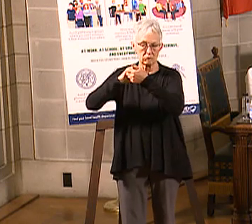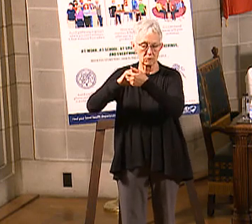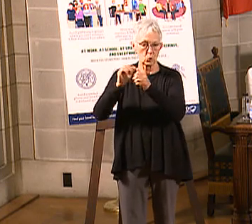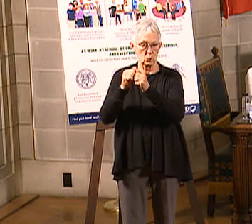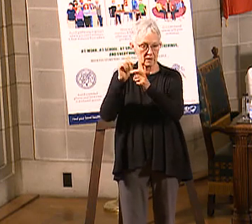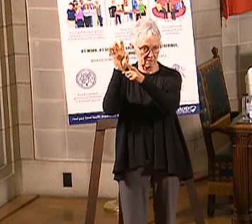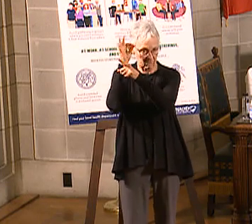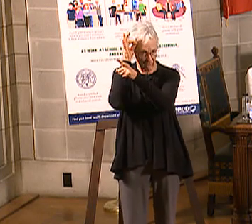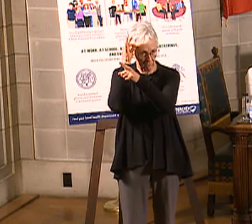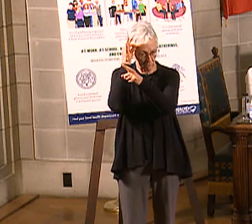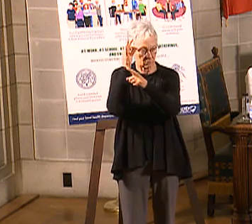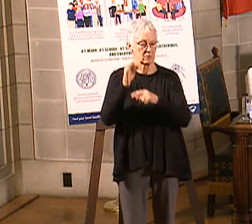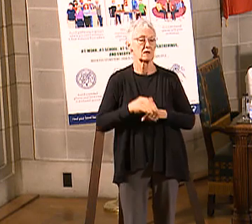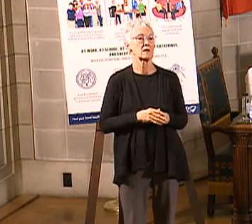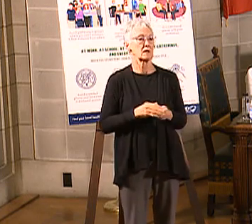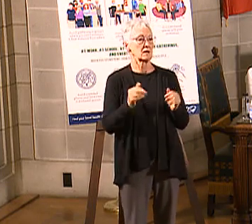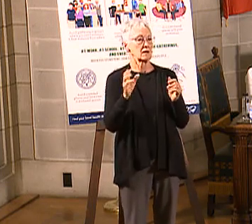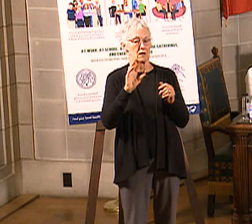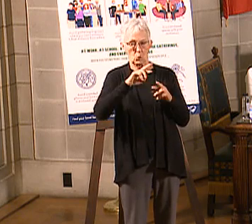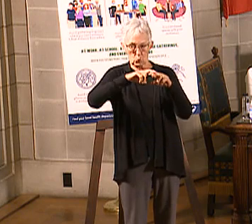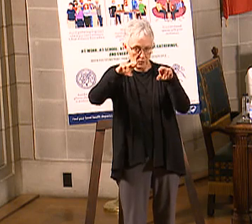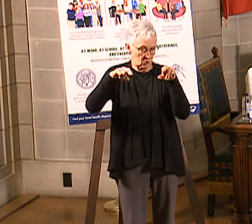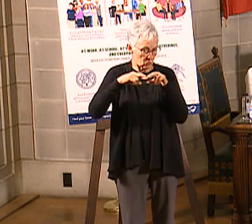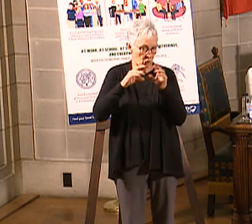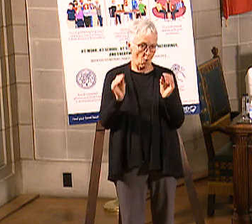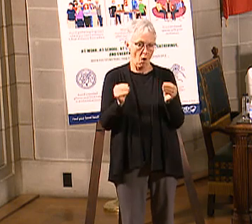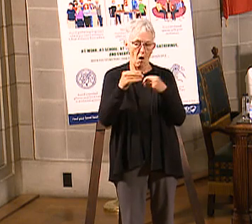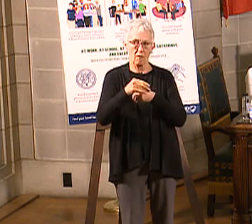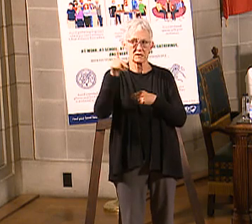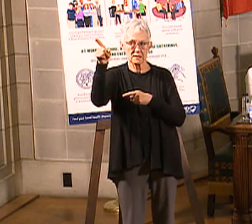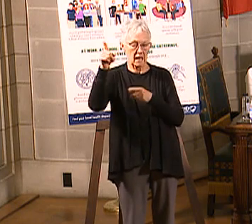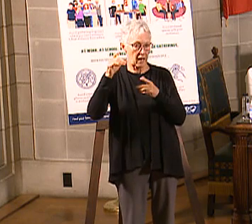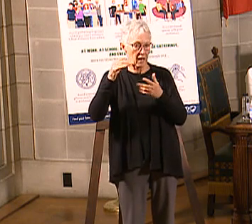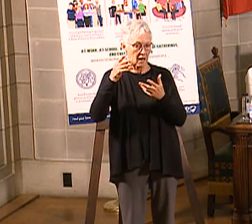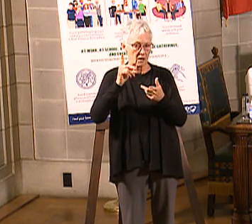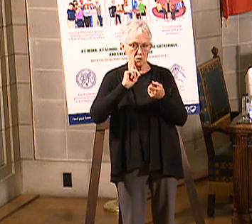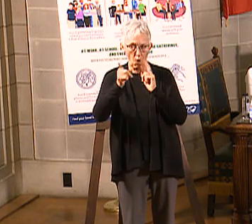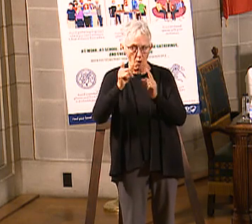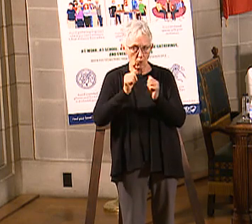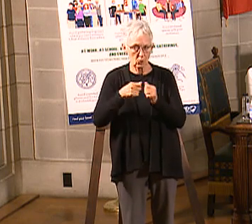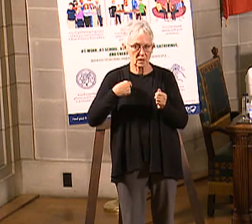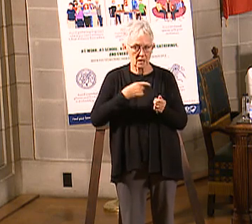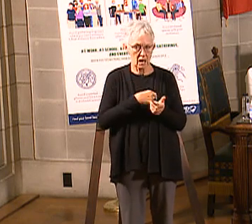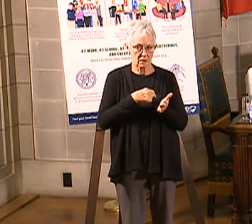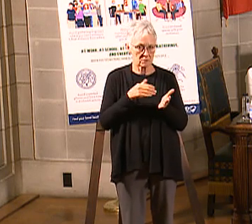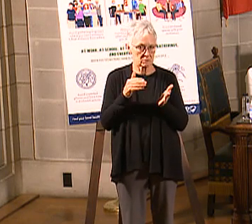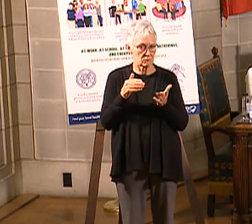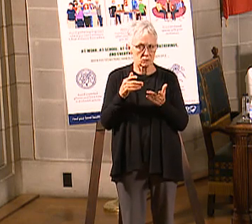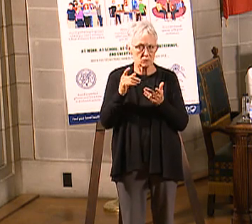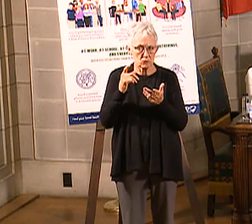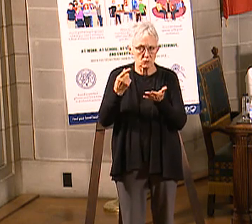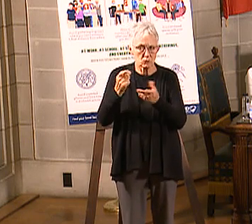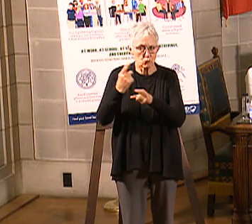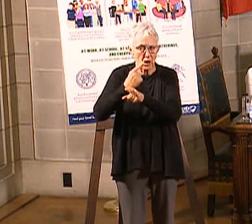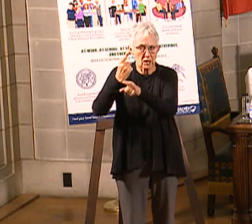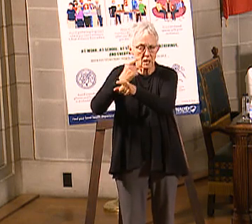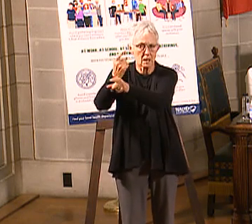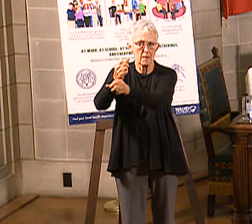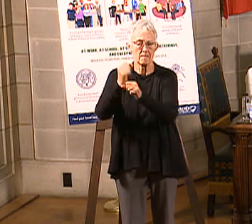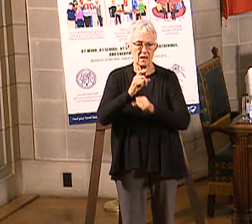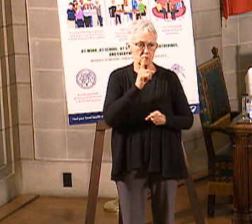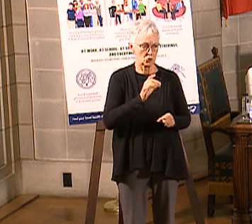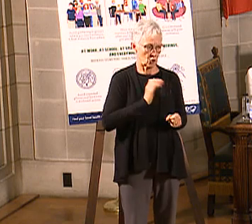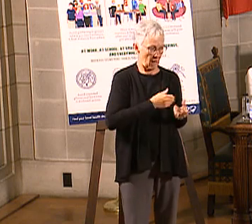offices who have been on the phone with us constantly, making sure that our data, that all of our APDs